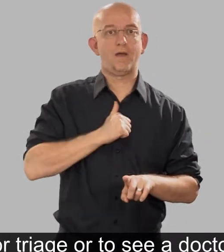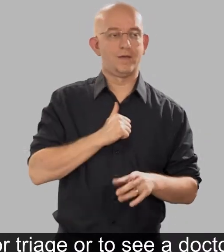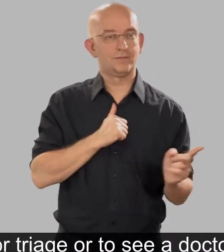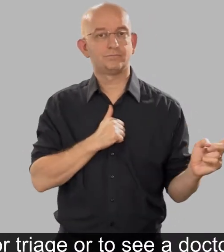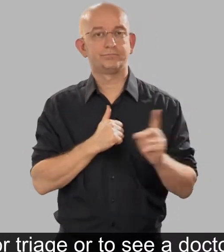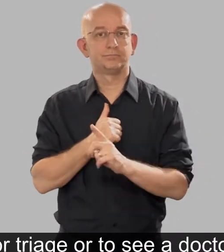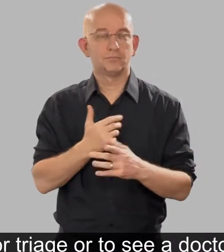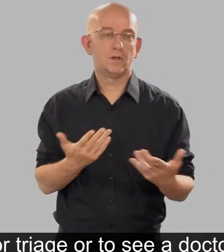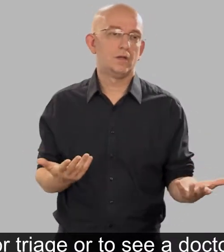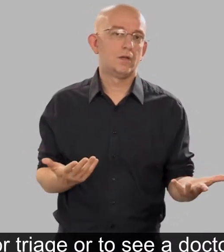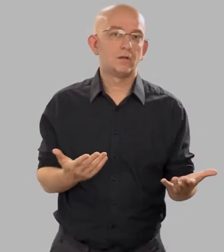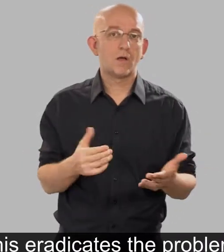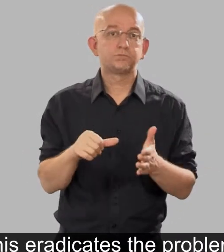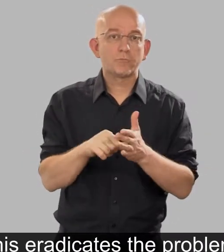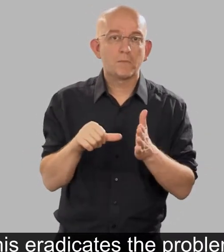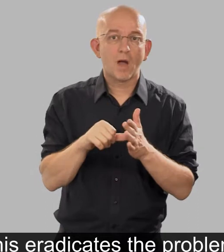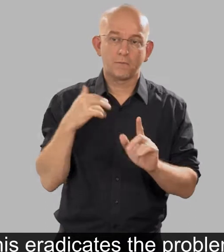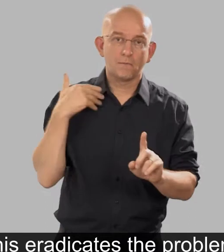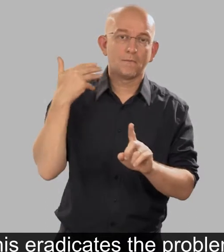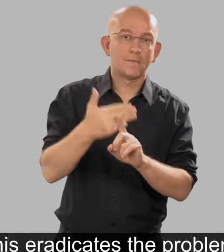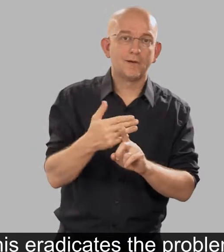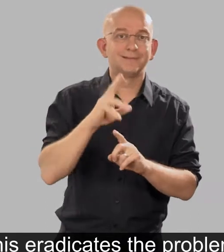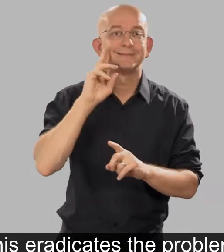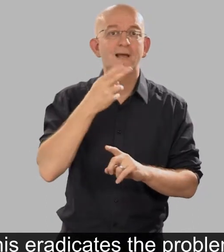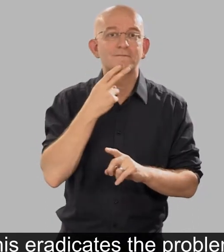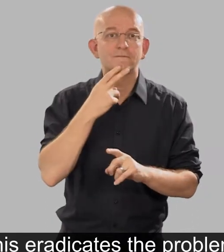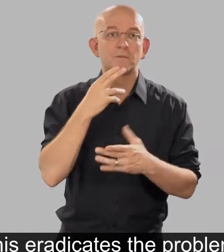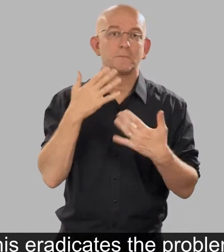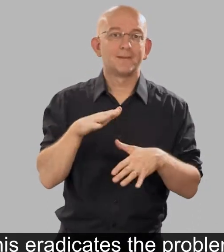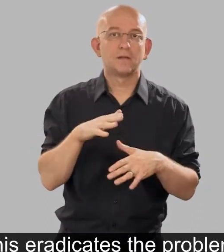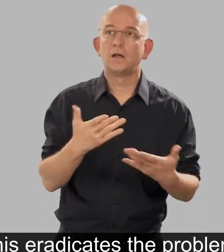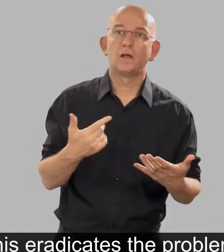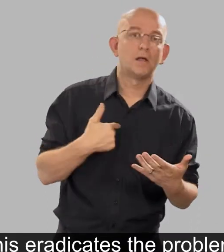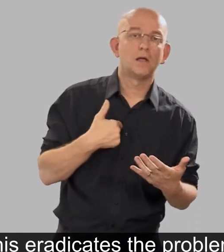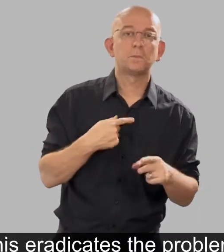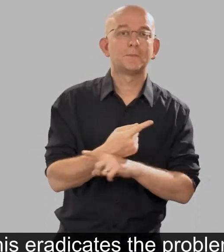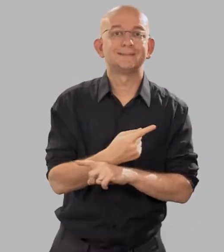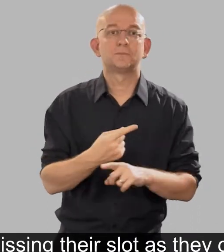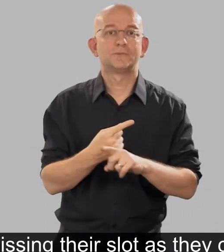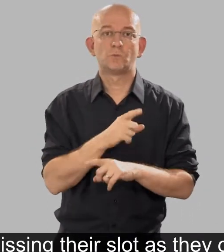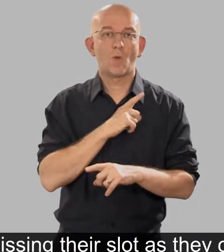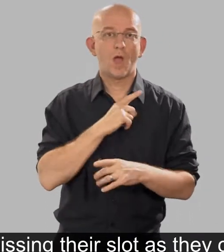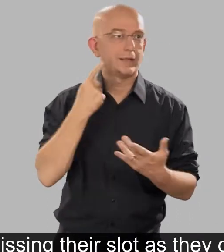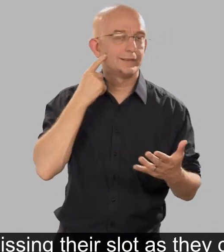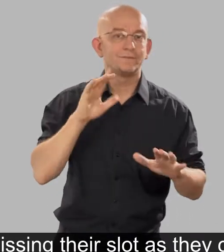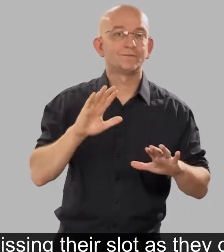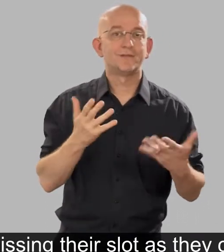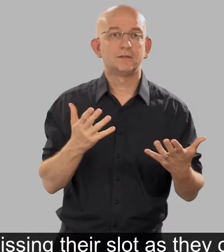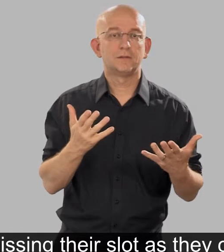see a doctor. This eradicates the problems many deaf people experience of missing